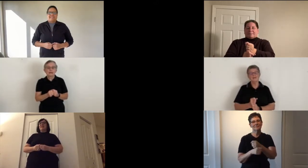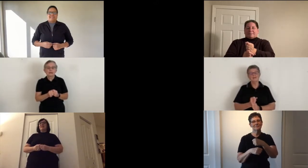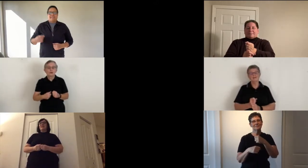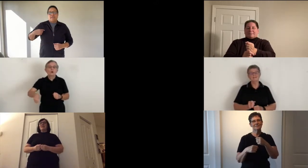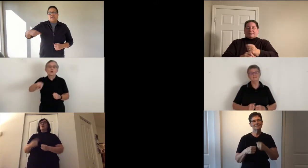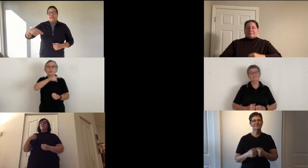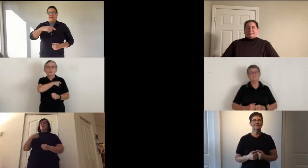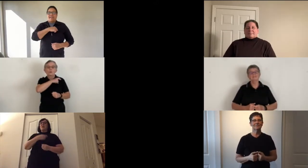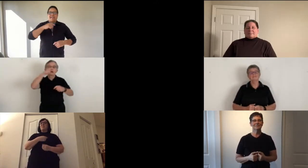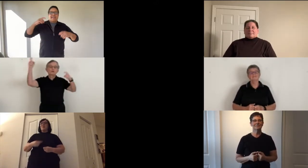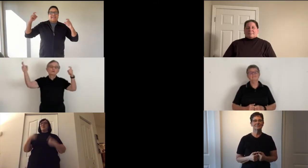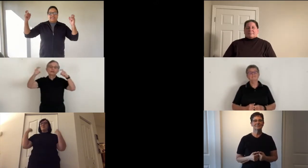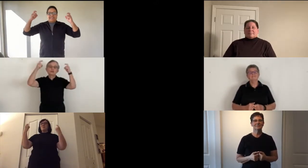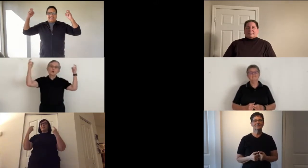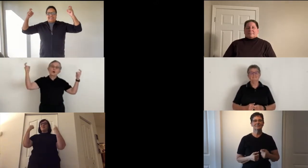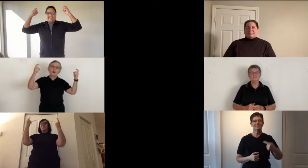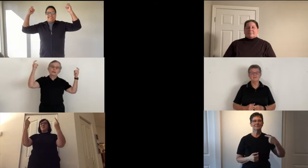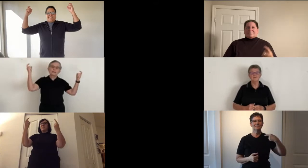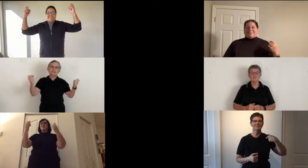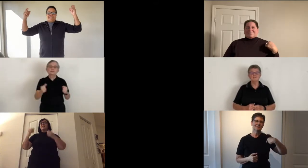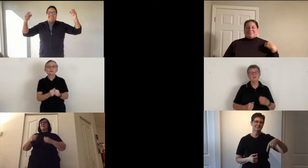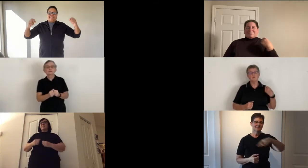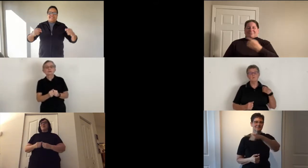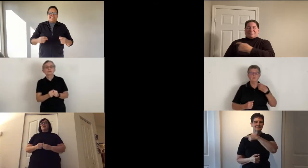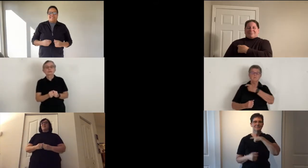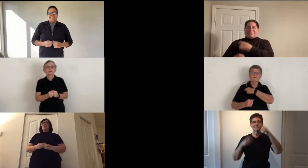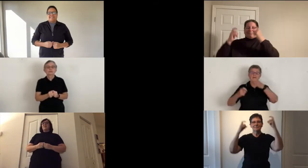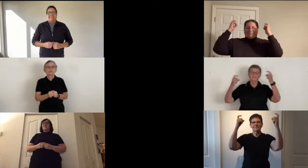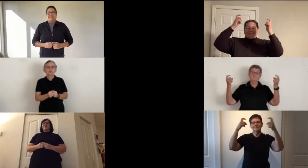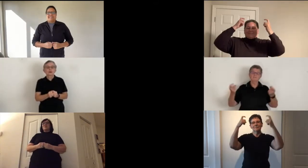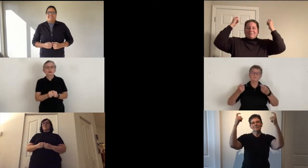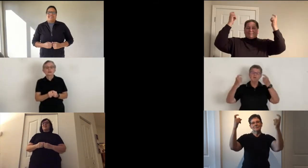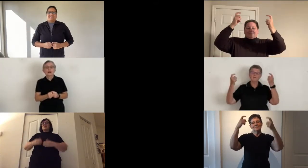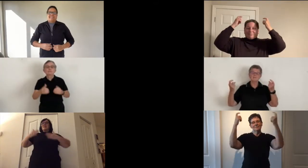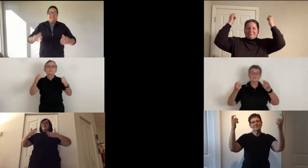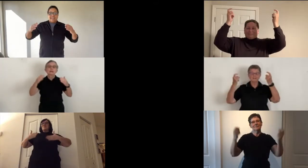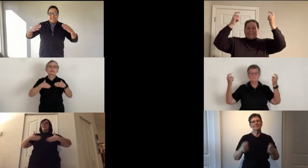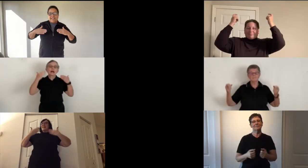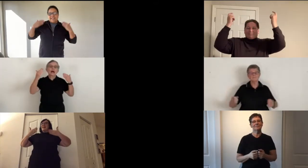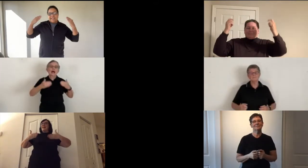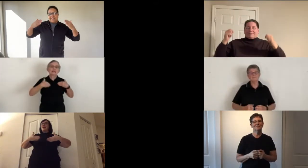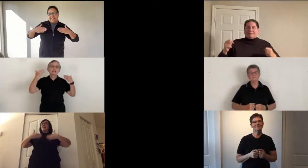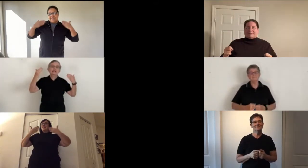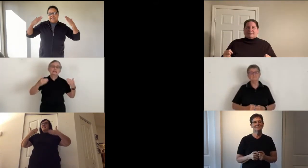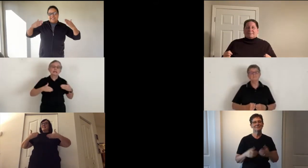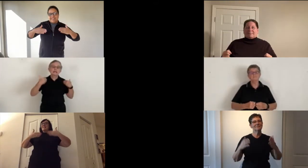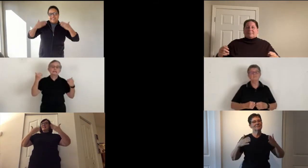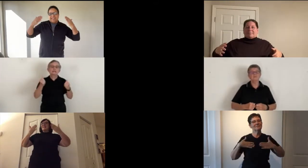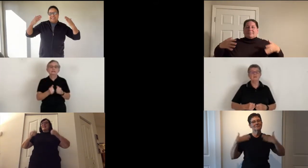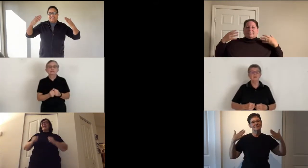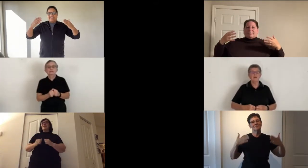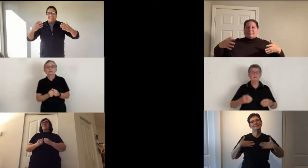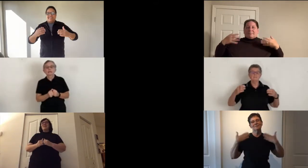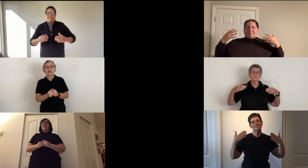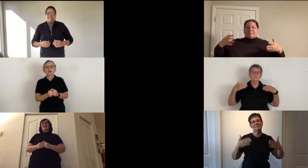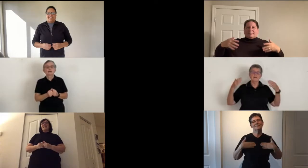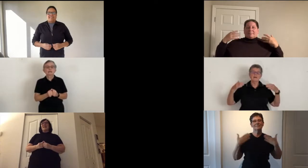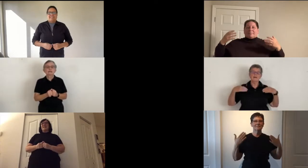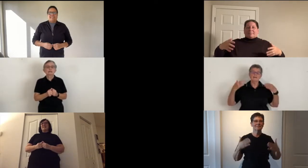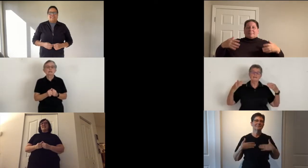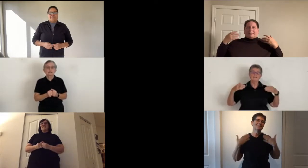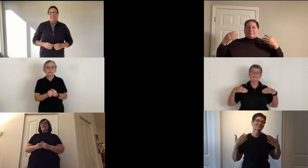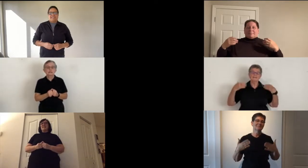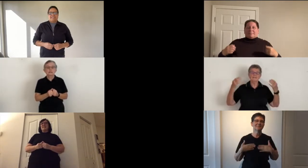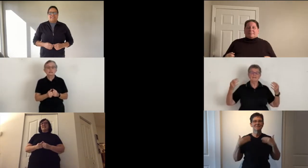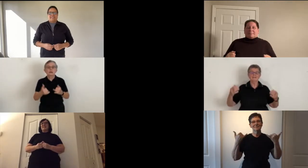made. We will rejoice, we will rejoice and be glad in it, and be glad